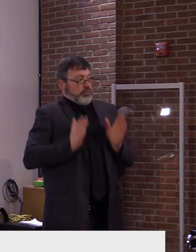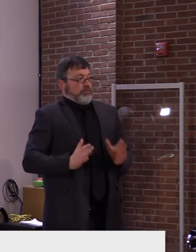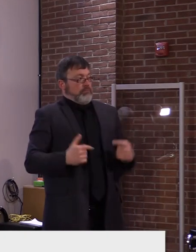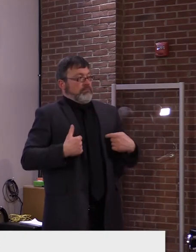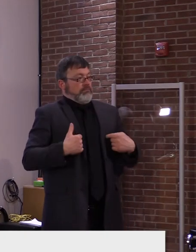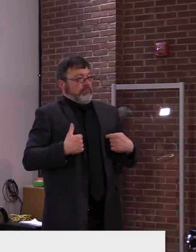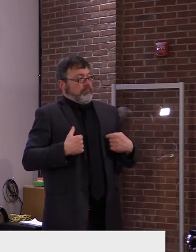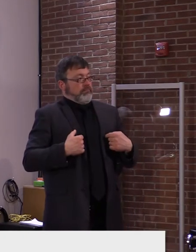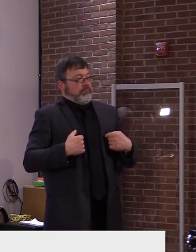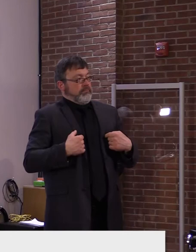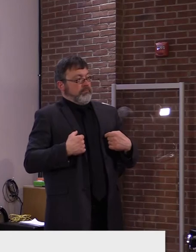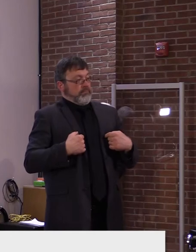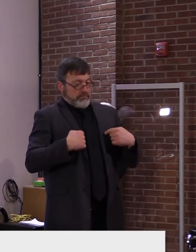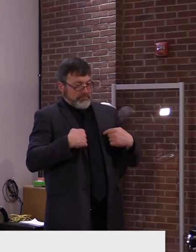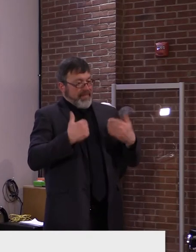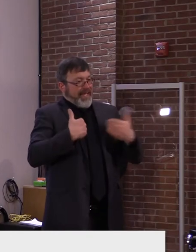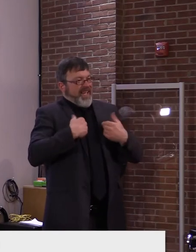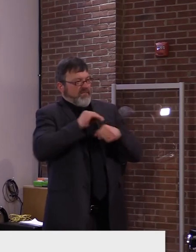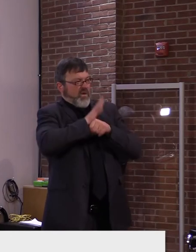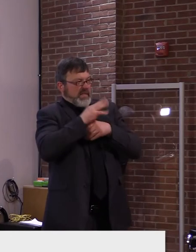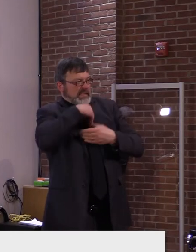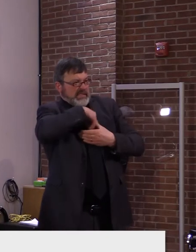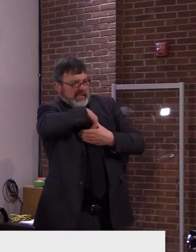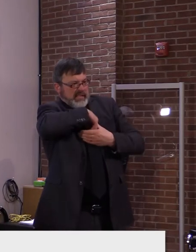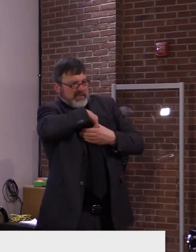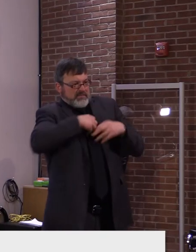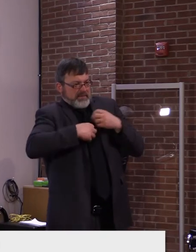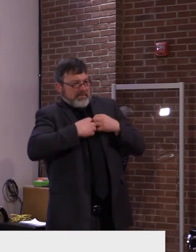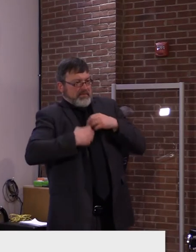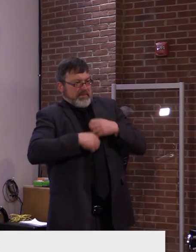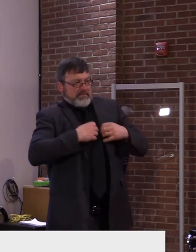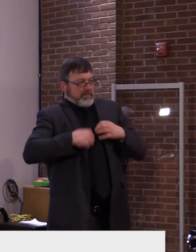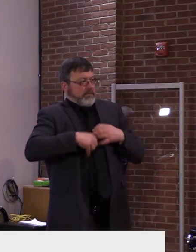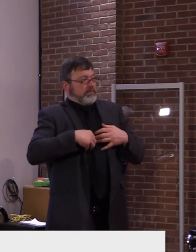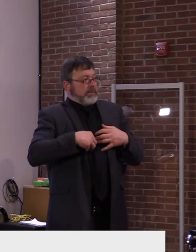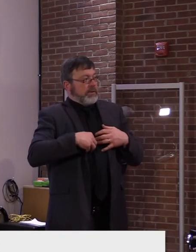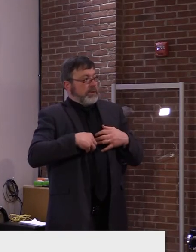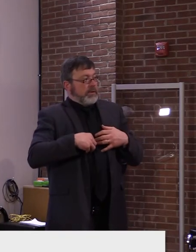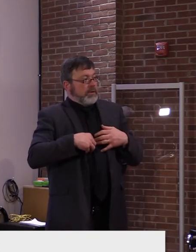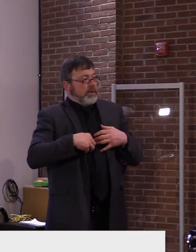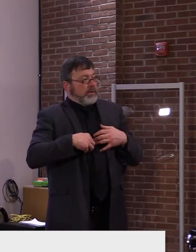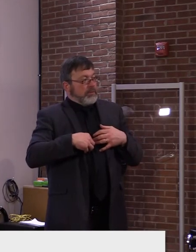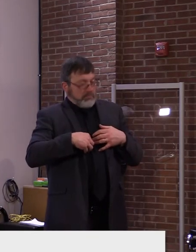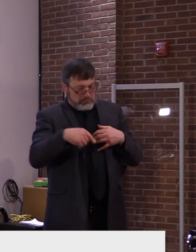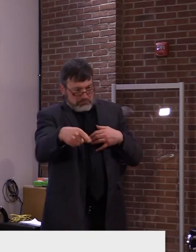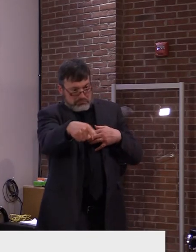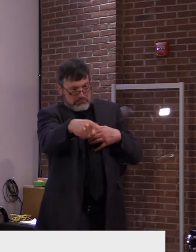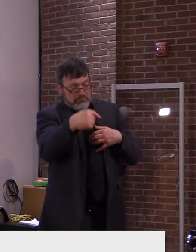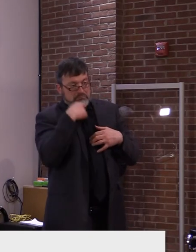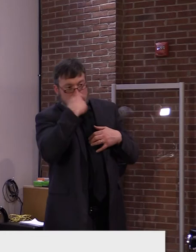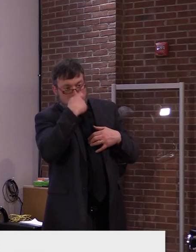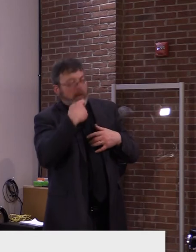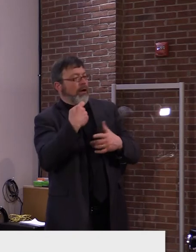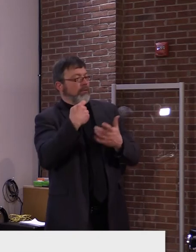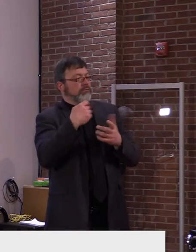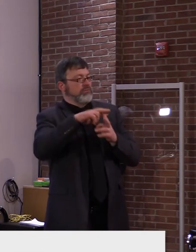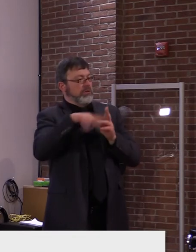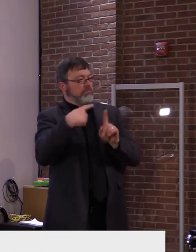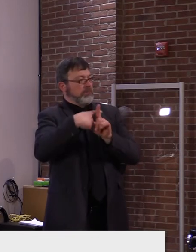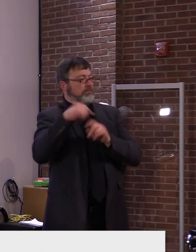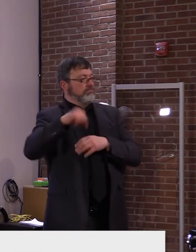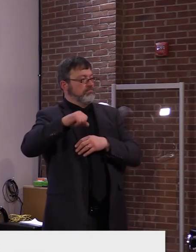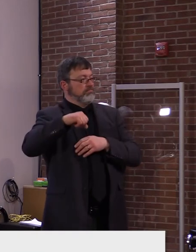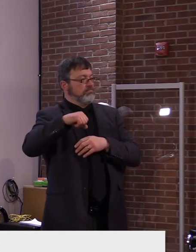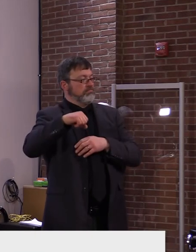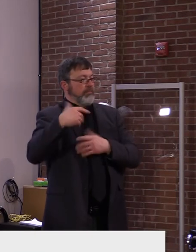when the quantity is there, um, the test can detect it. The goal is that once your